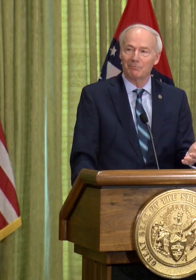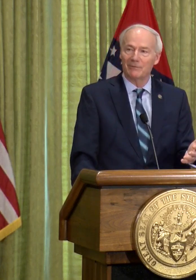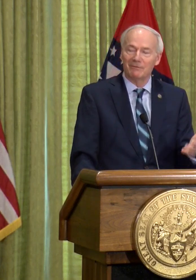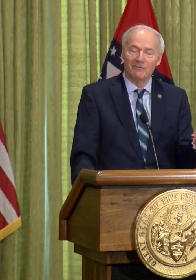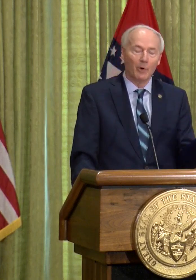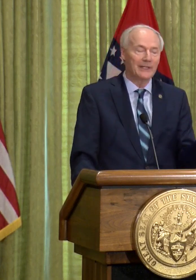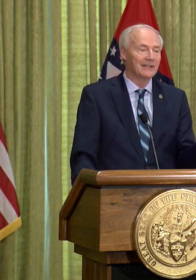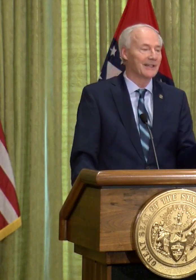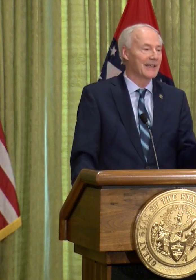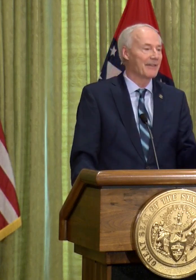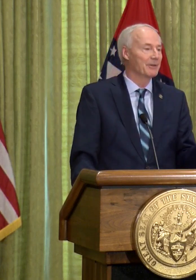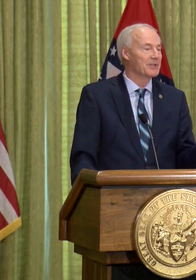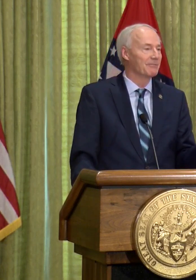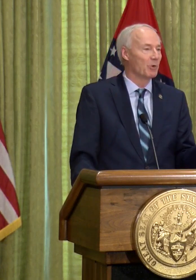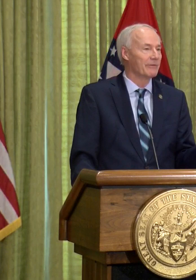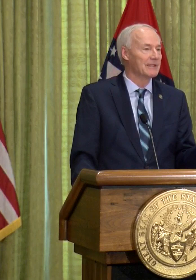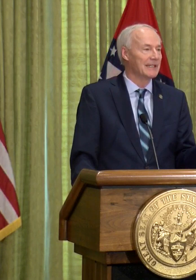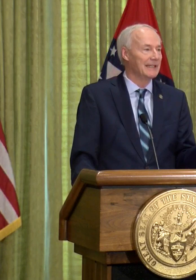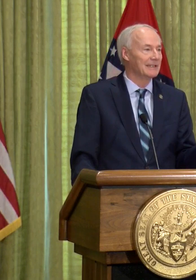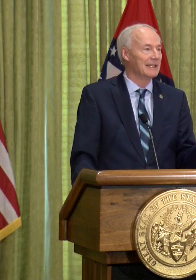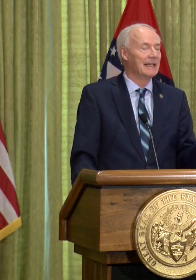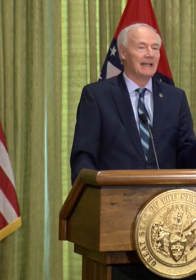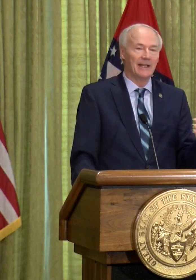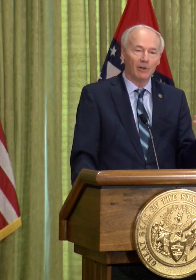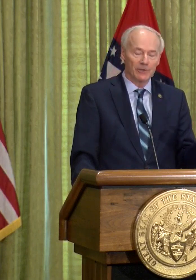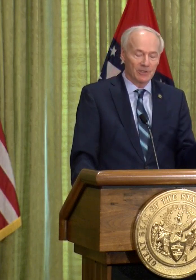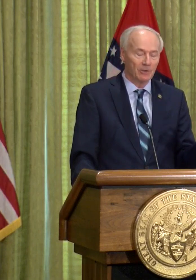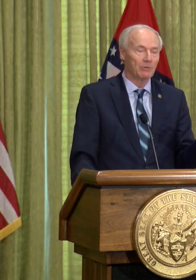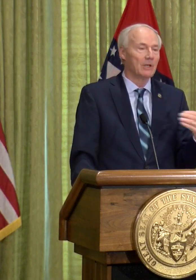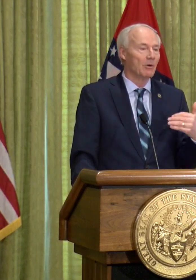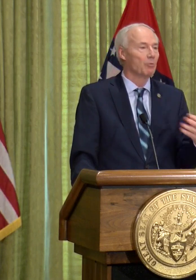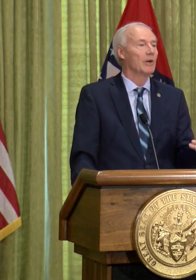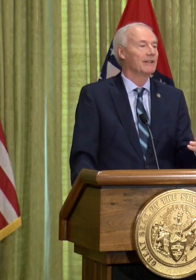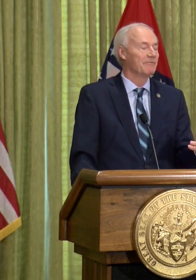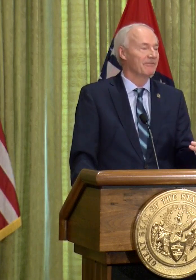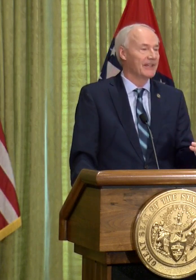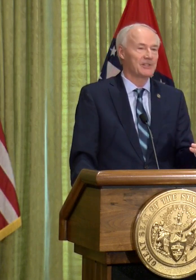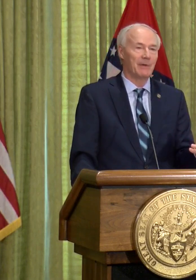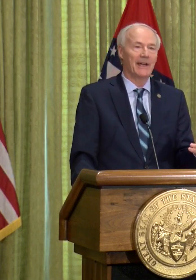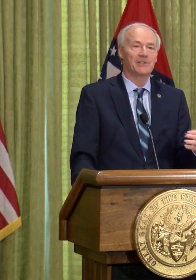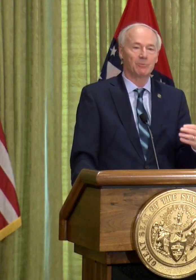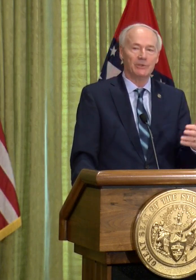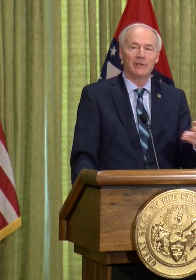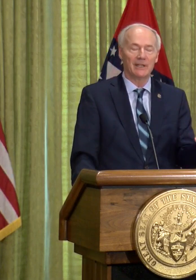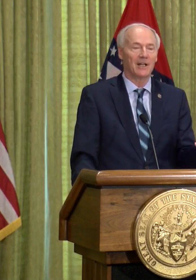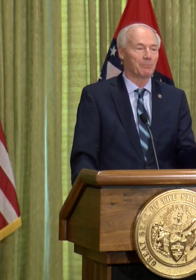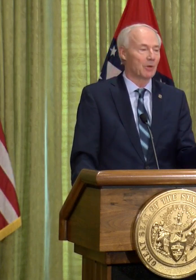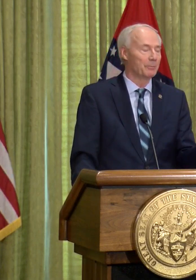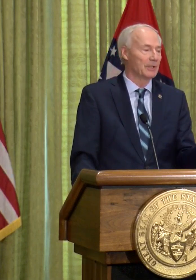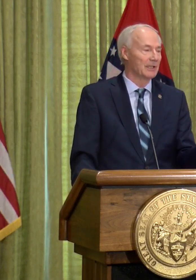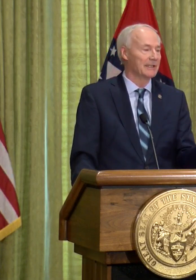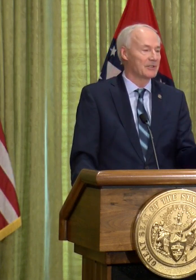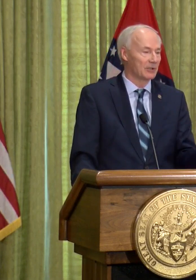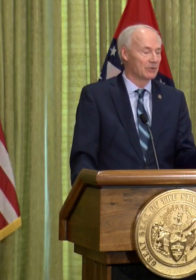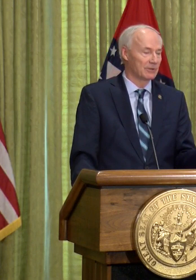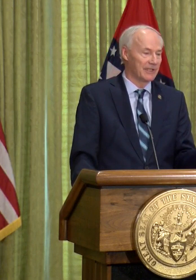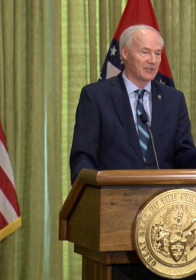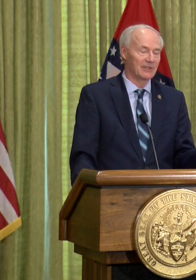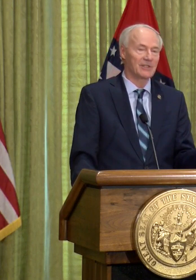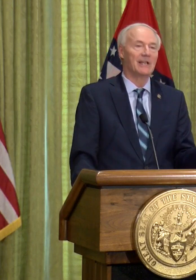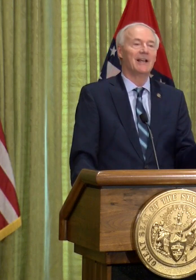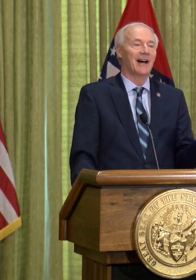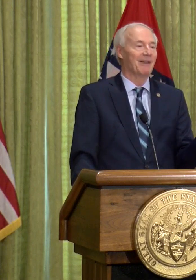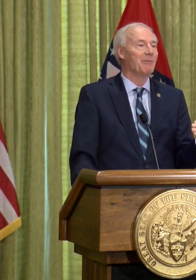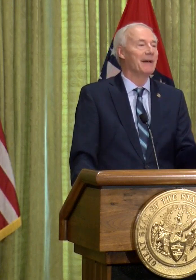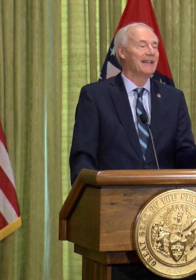avoiding the gatherings of more than 10, and also on wearing face masks when you cannot appropriately social